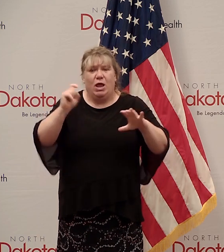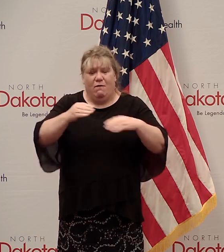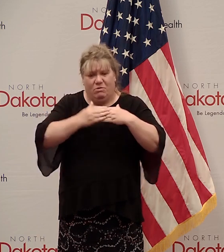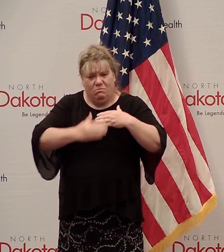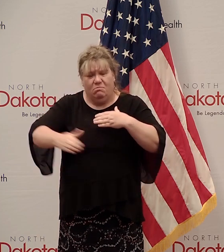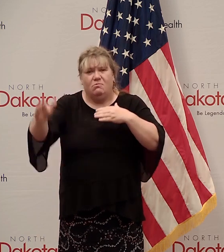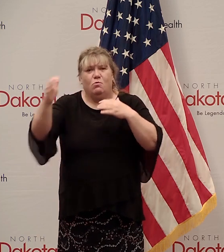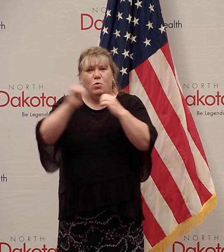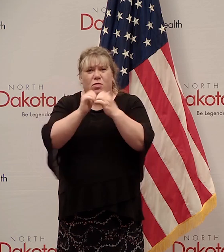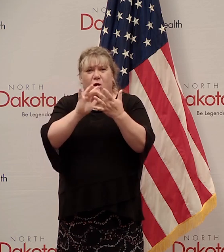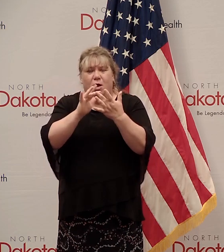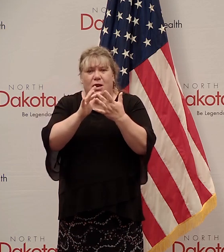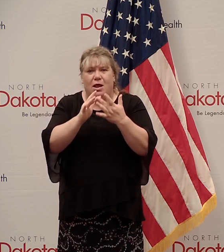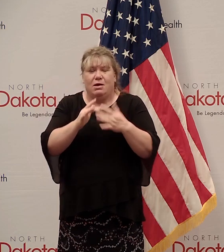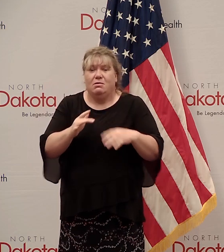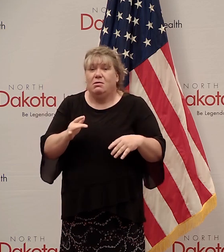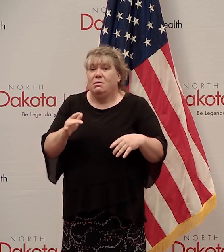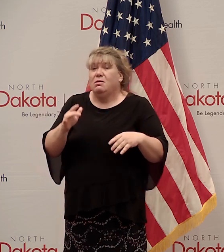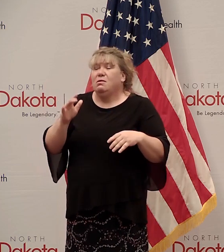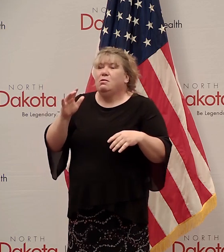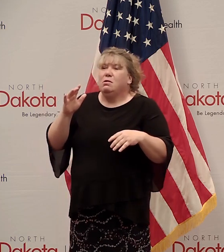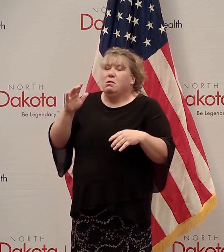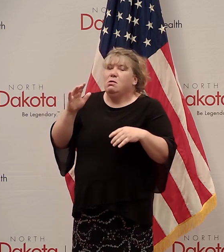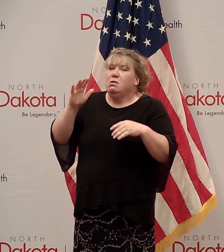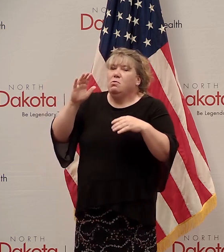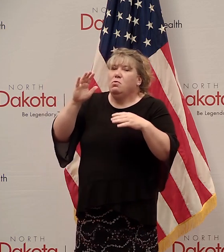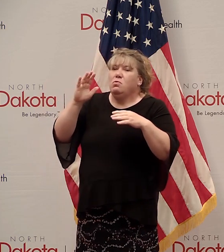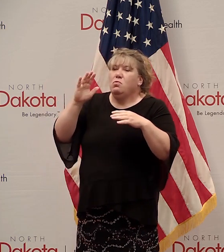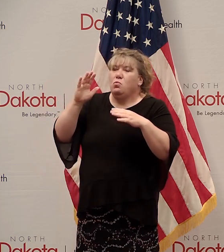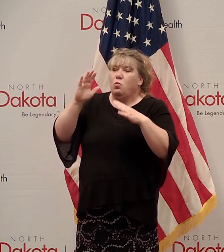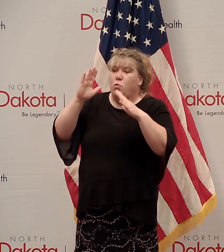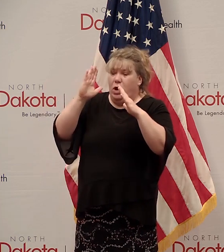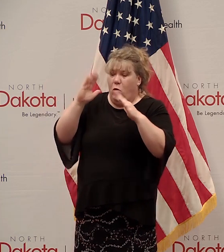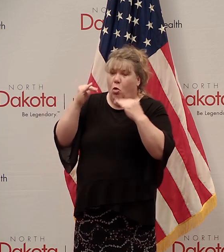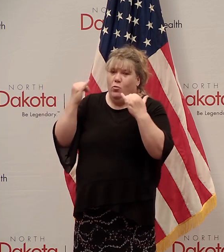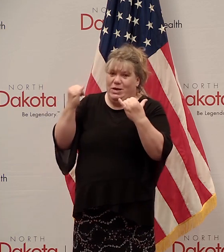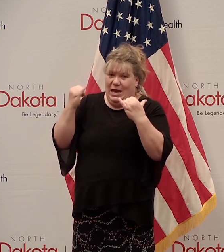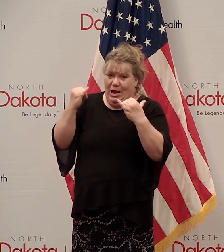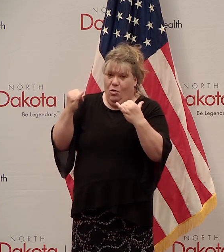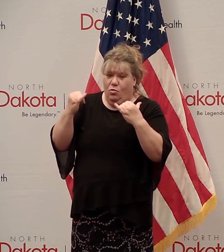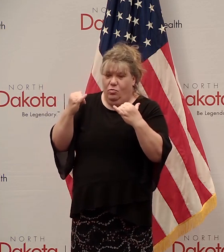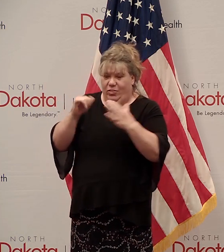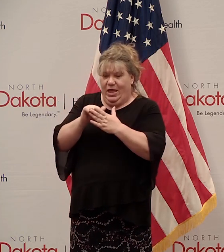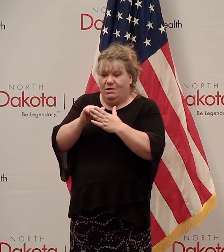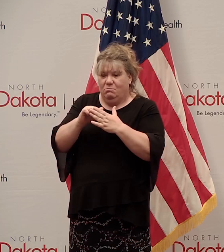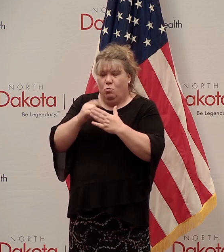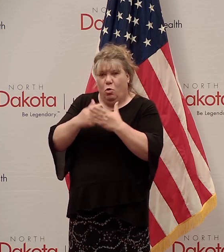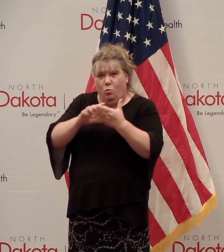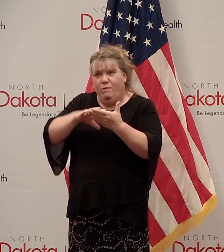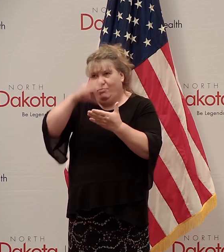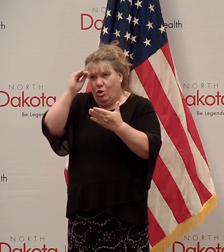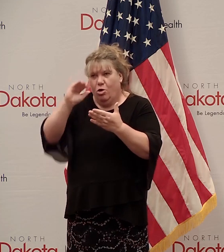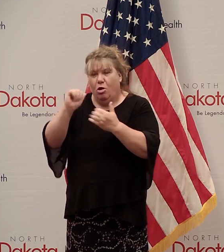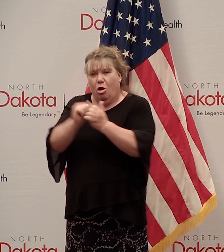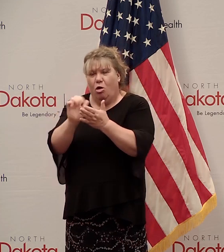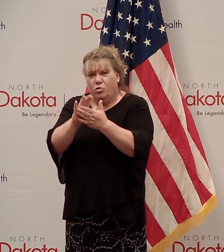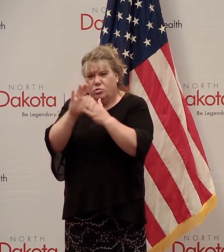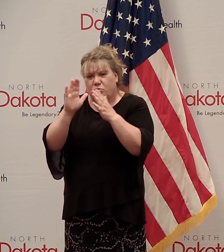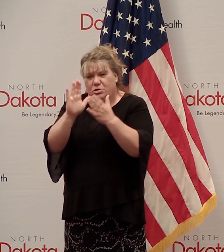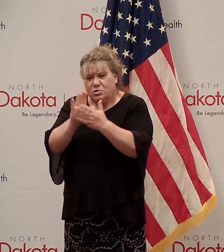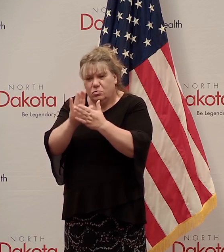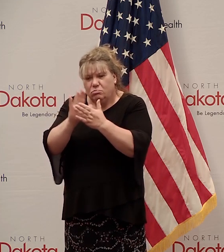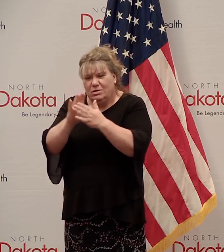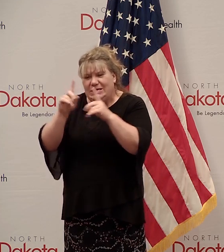same boat where we are. But if we are, we'll be we won't be in the same boat because we'll built a bigger, stronger boat with all the skills and tools and testing and contact